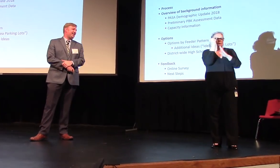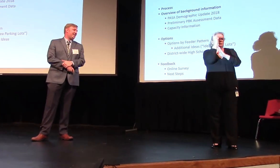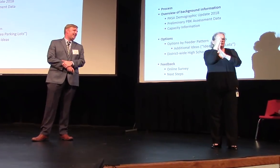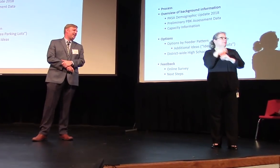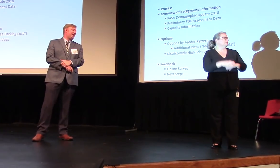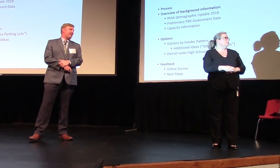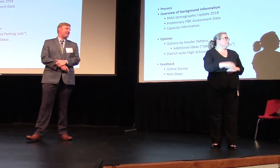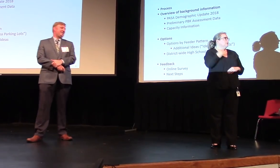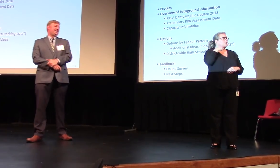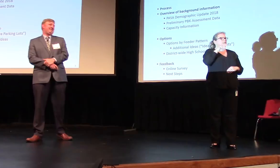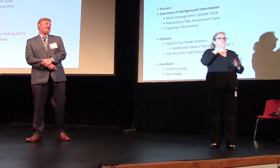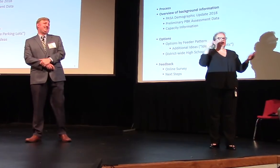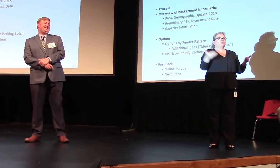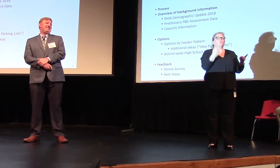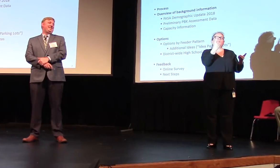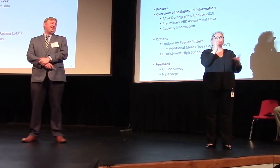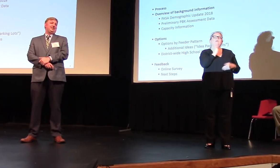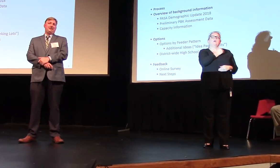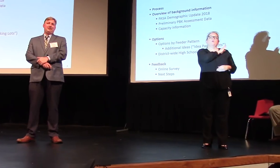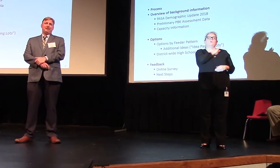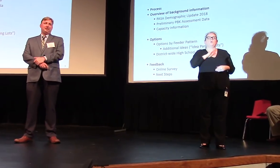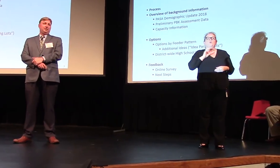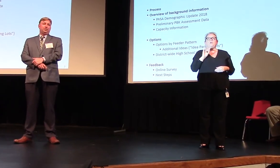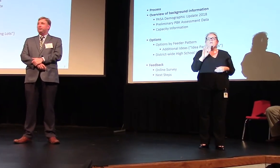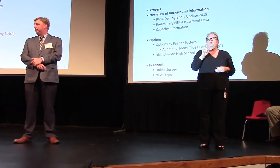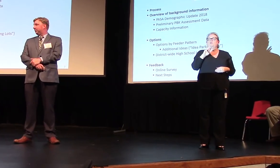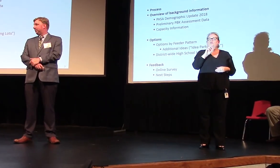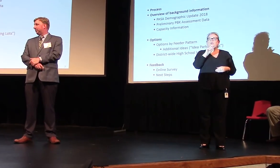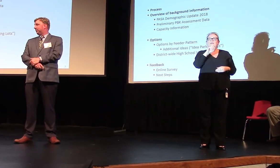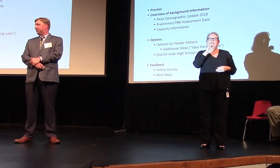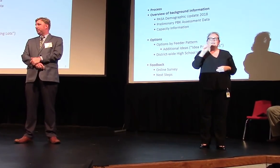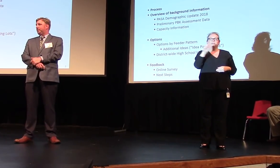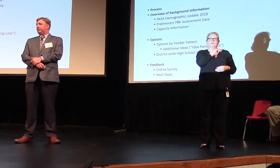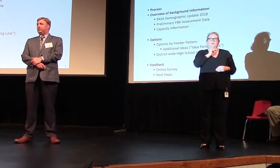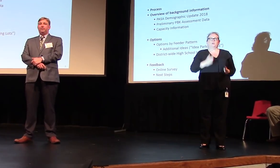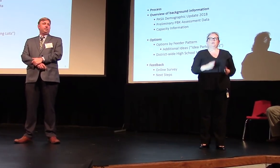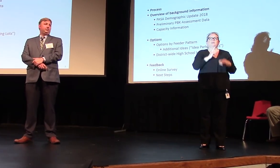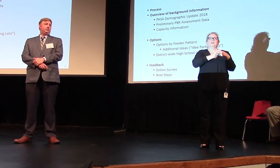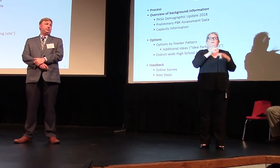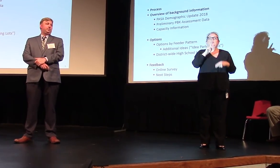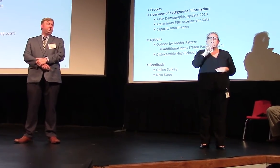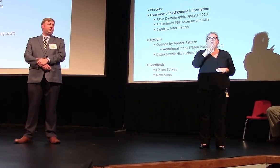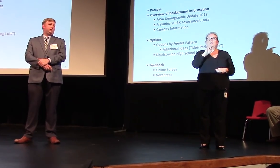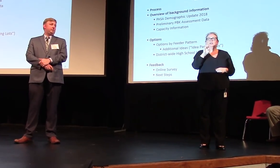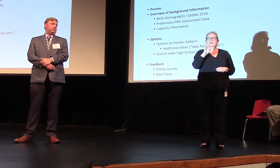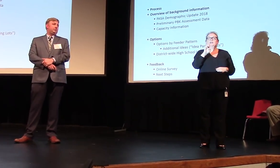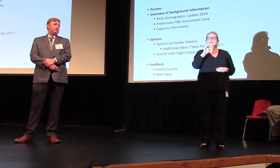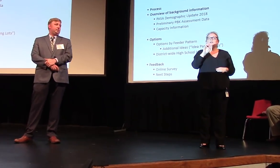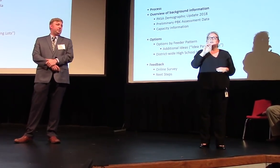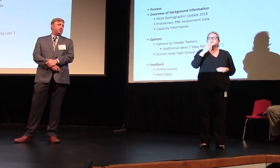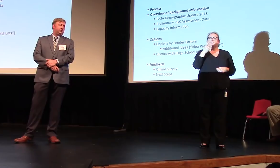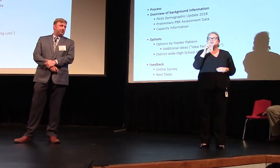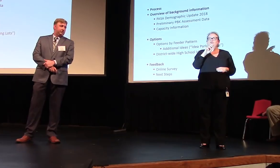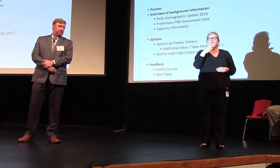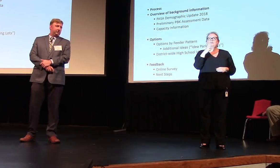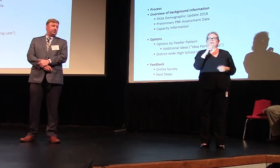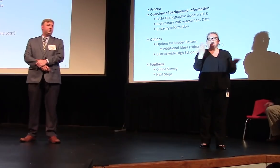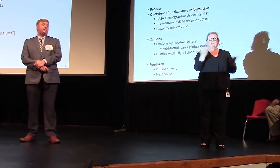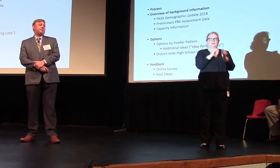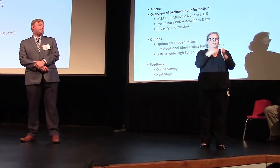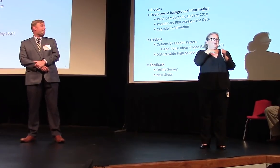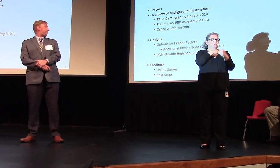introduce one of our Board of Trustees members. KP George is with us this evening and should have introduced him right off the bat. Thank you.